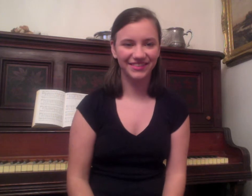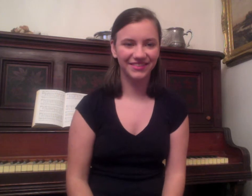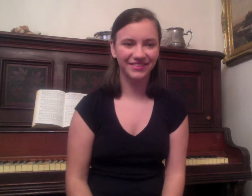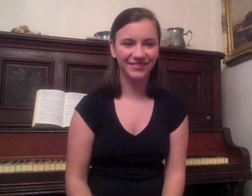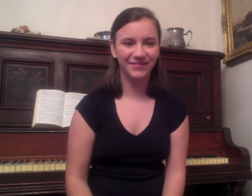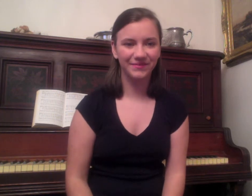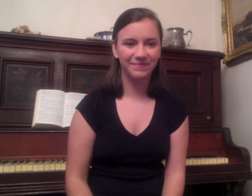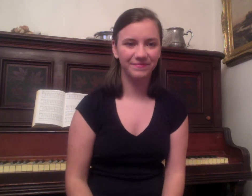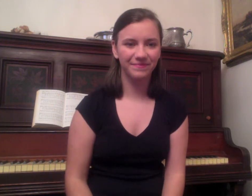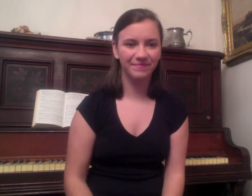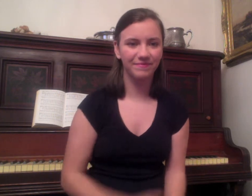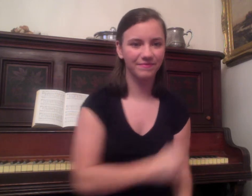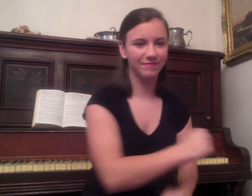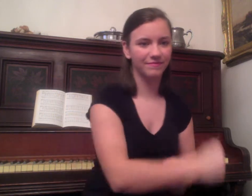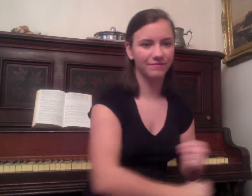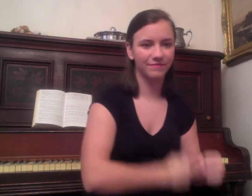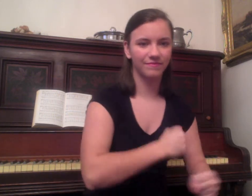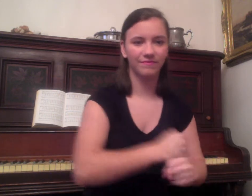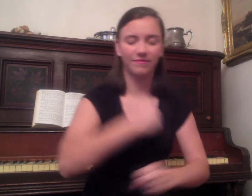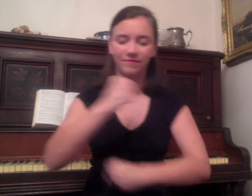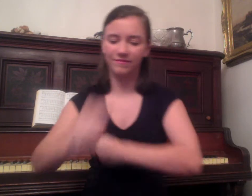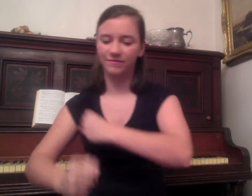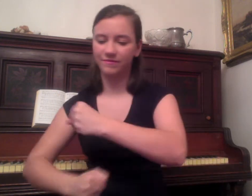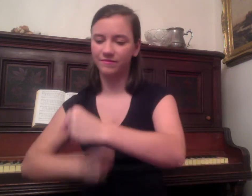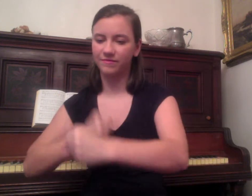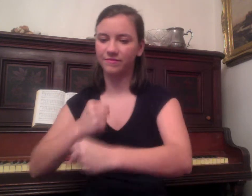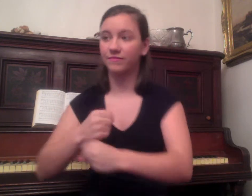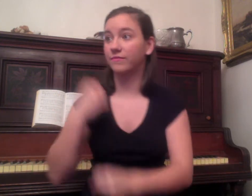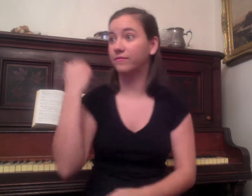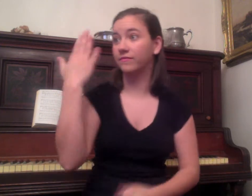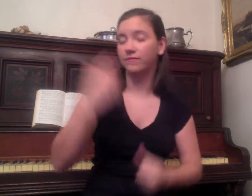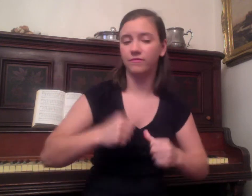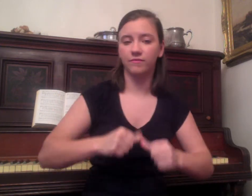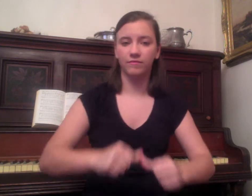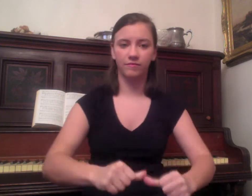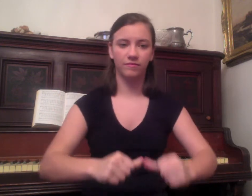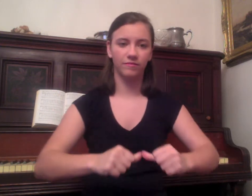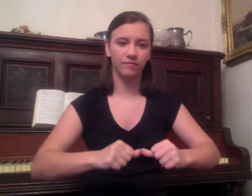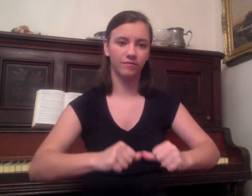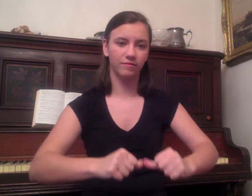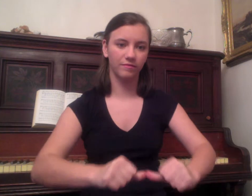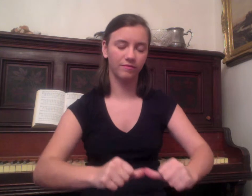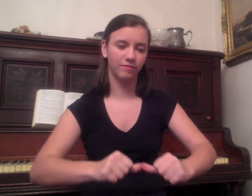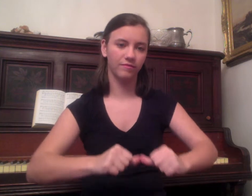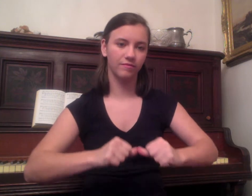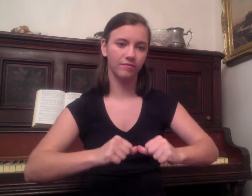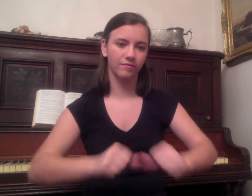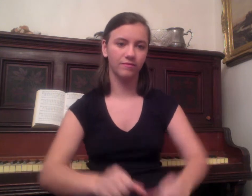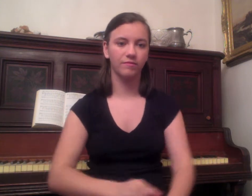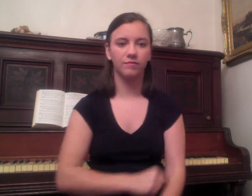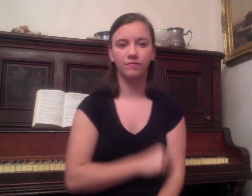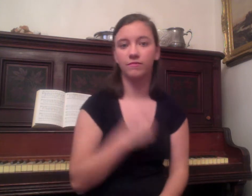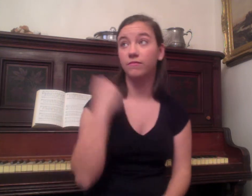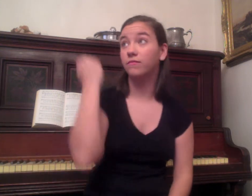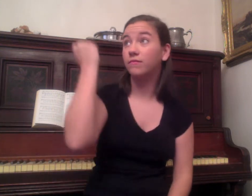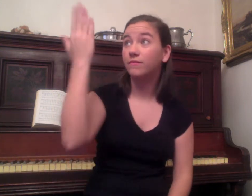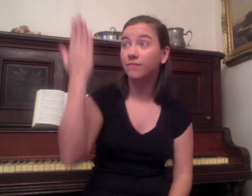And age to age, he stands, and